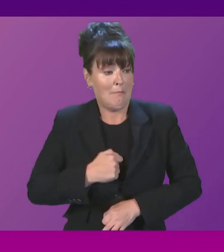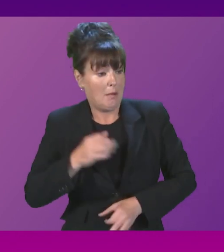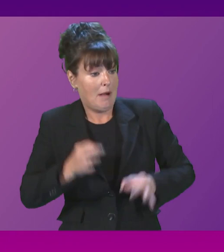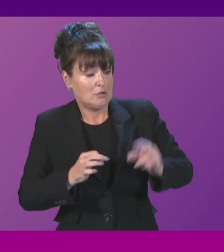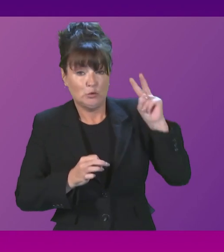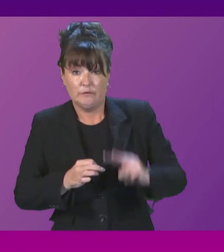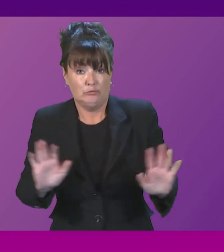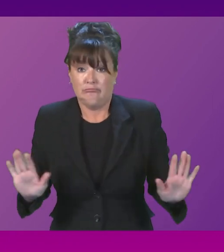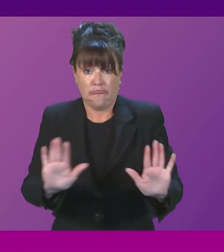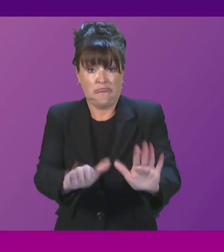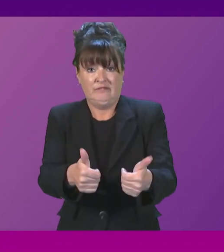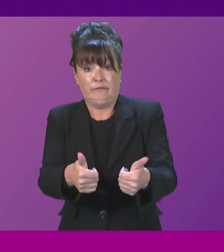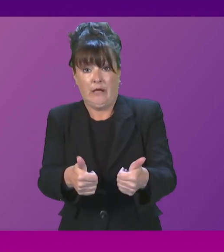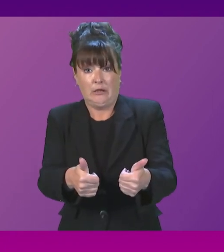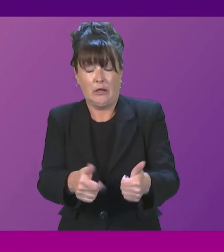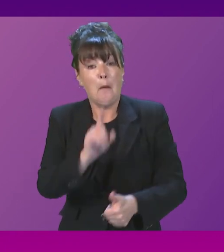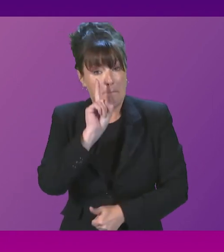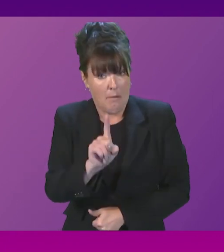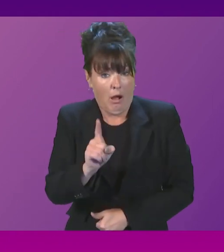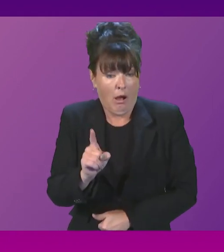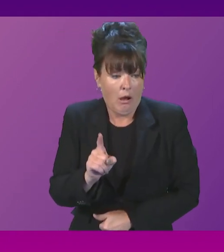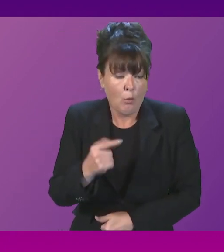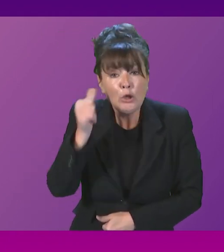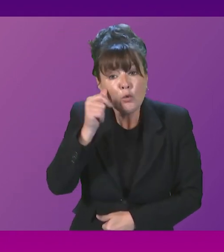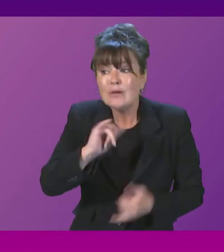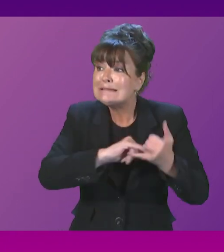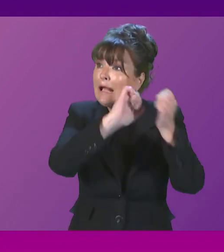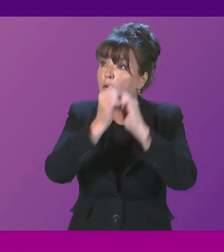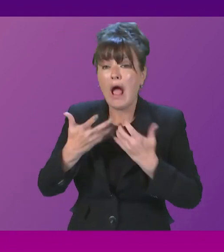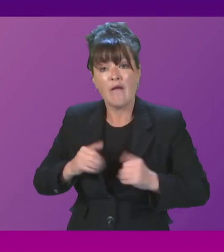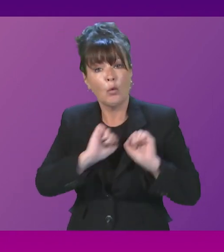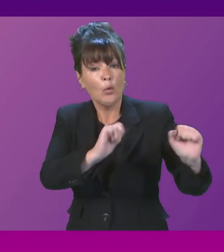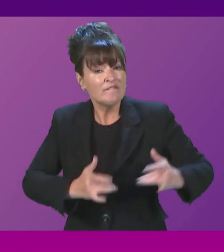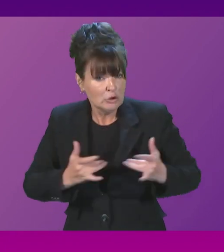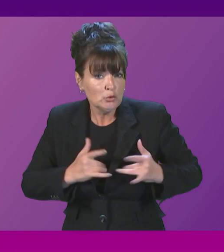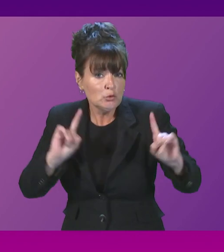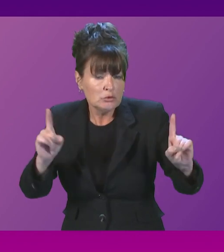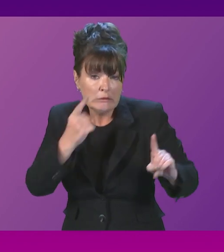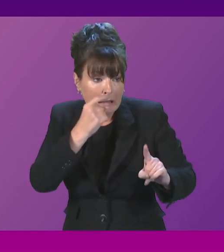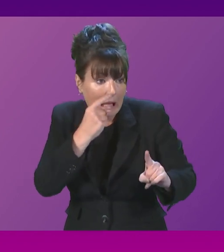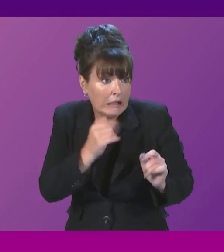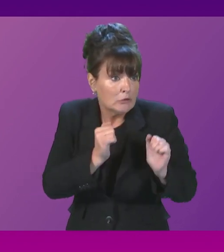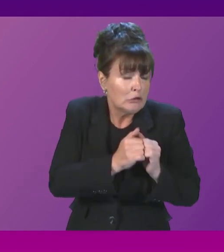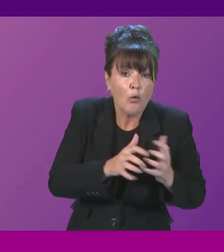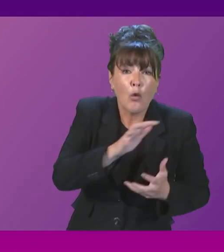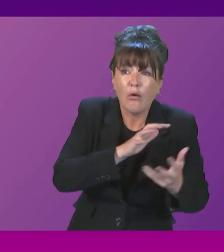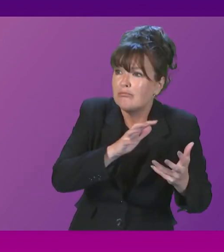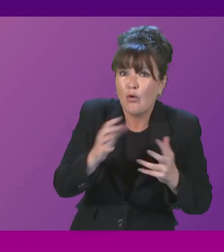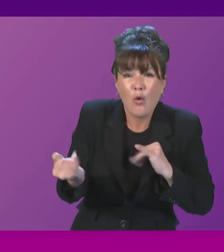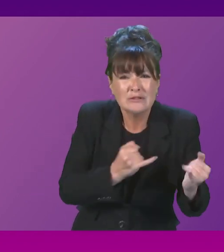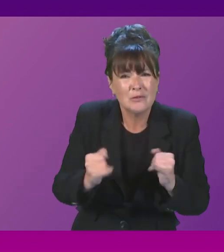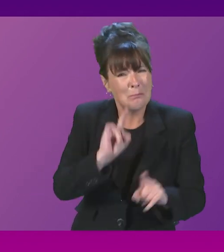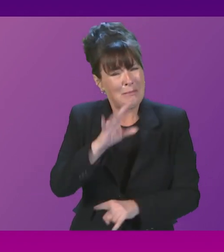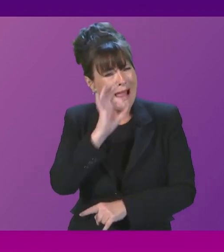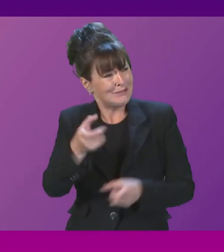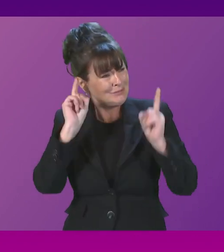most stakeholders agree is both complex and controversial, can I ask the First Minister if she thinks it is acceptable practice for this